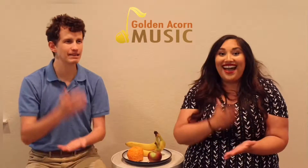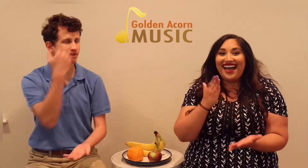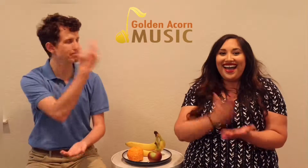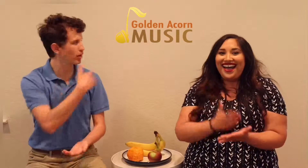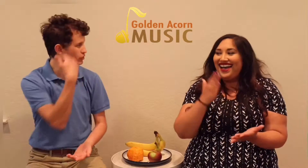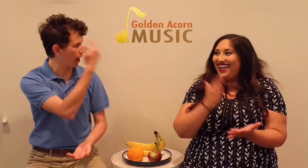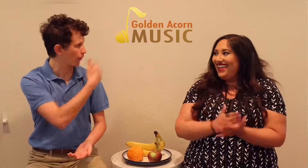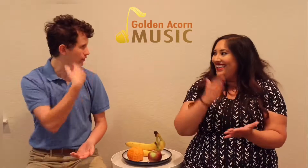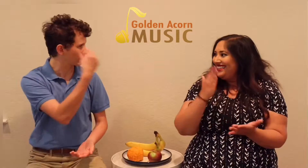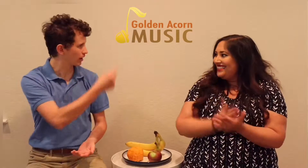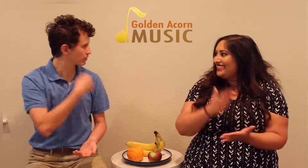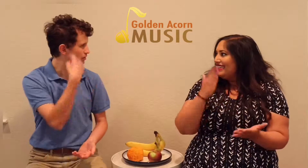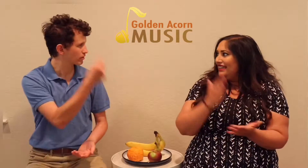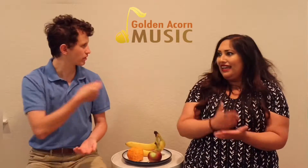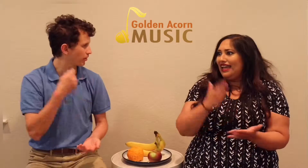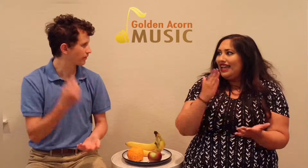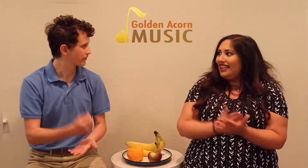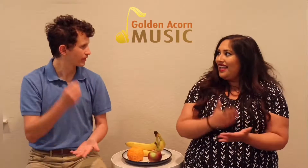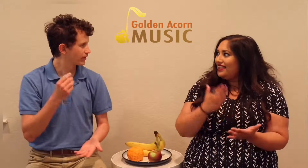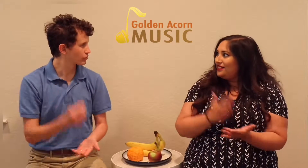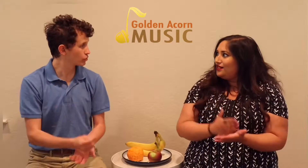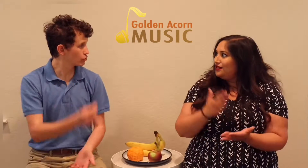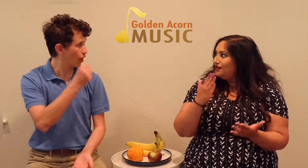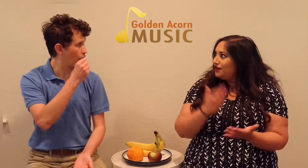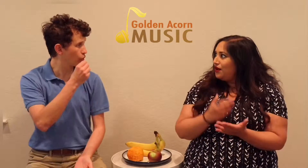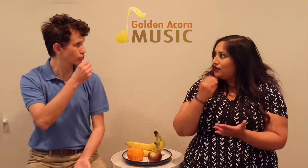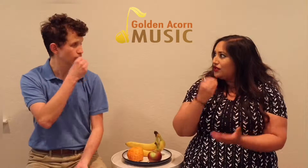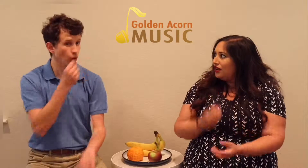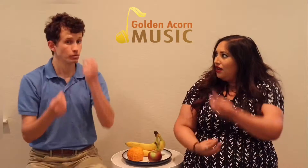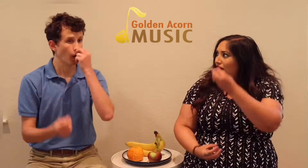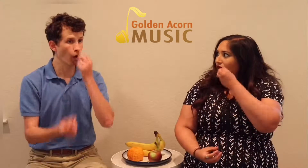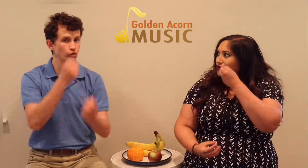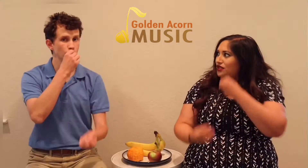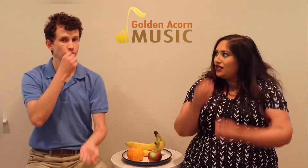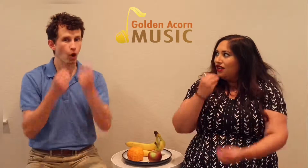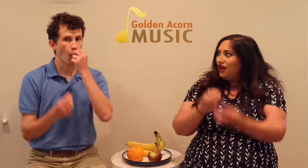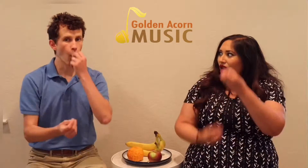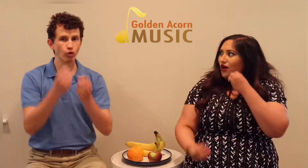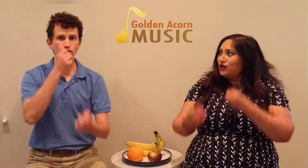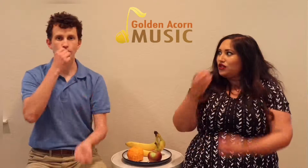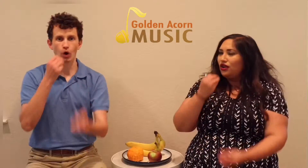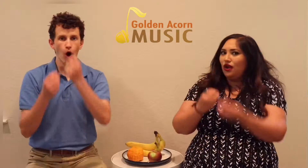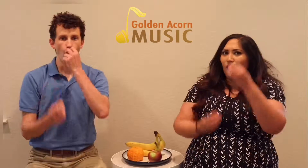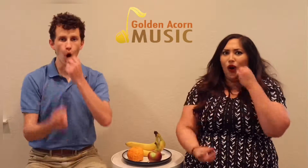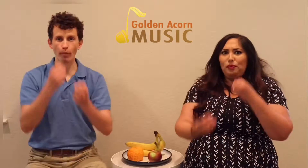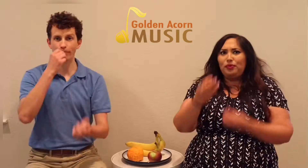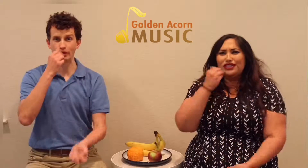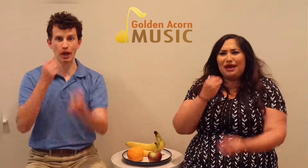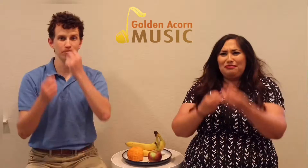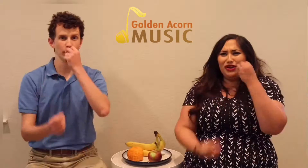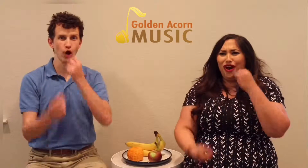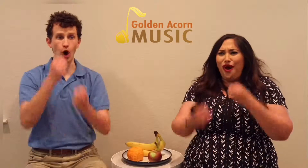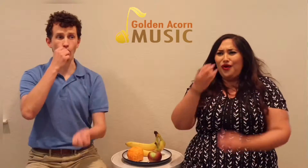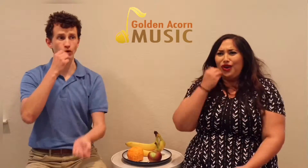My notes are not working. but no I like to oat Oat Oat Oat Opals and bananas